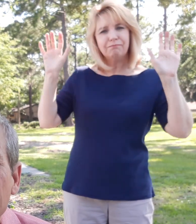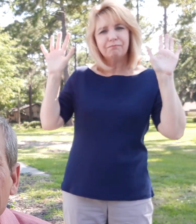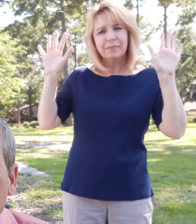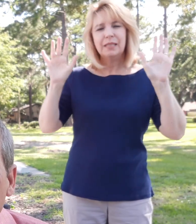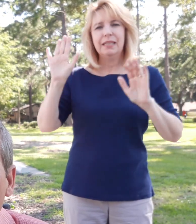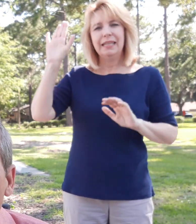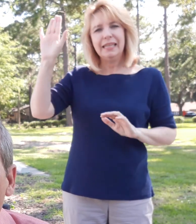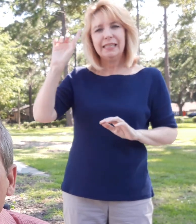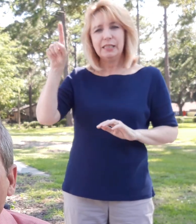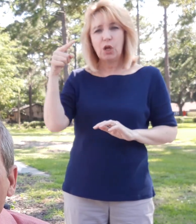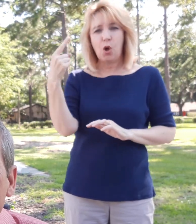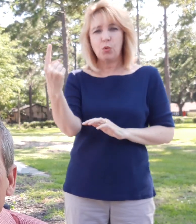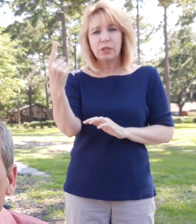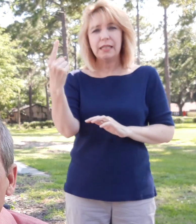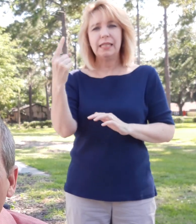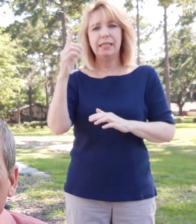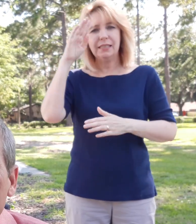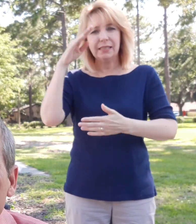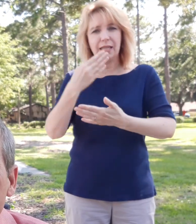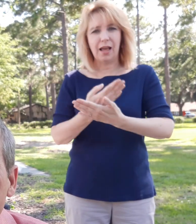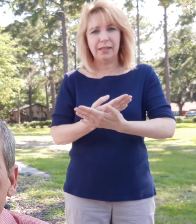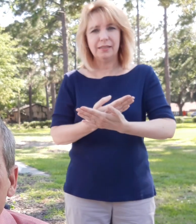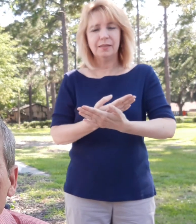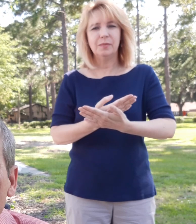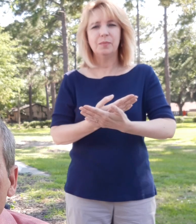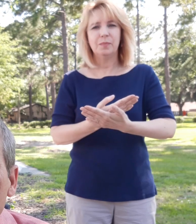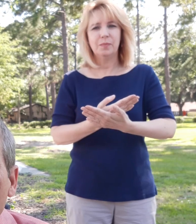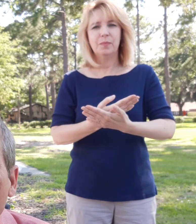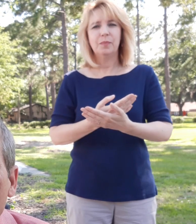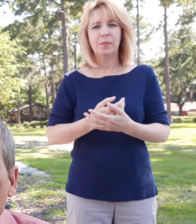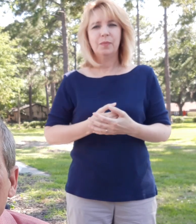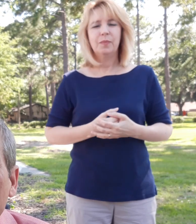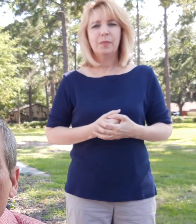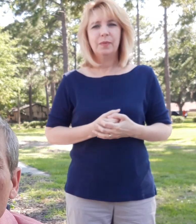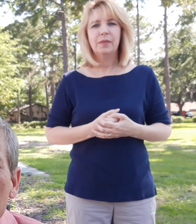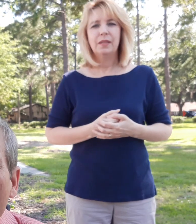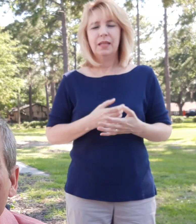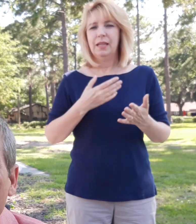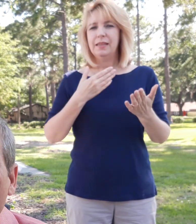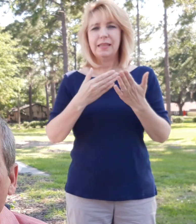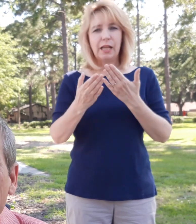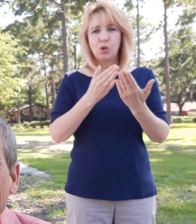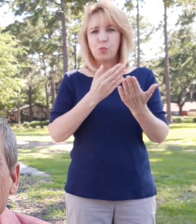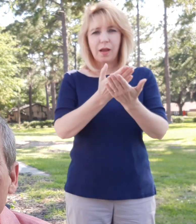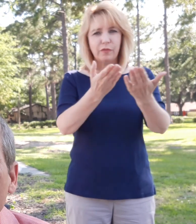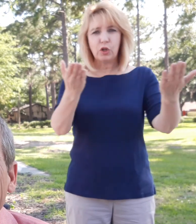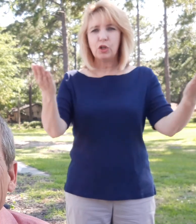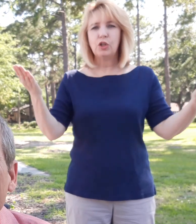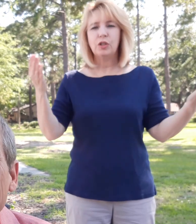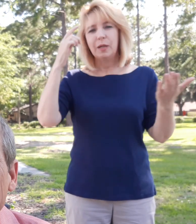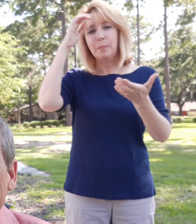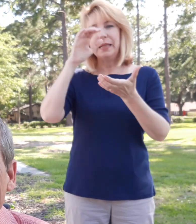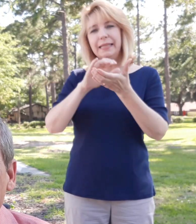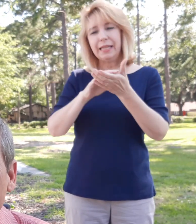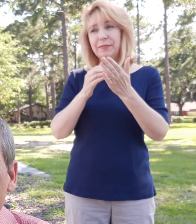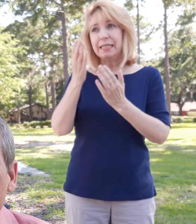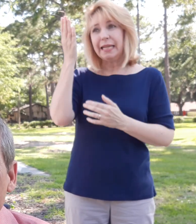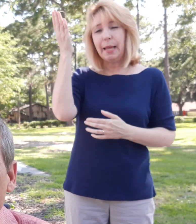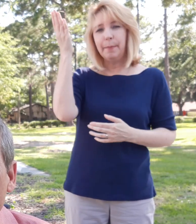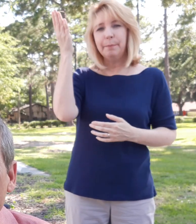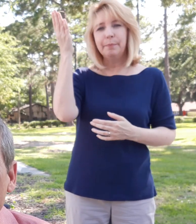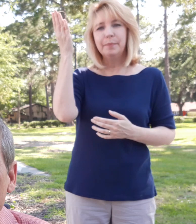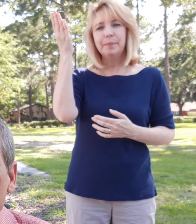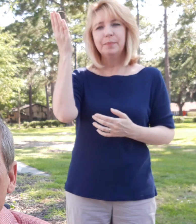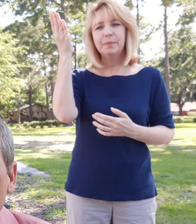begotten Son that whosoever believeth in Him